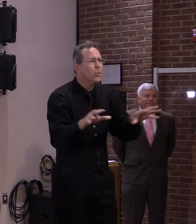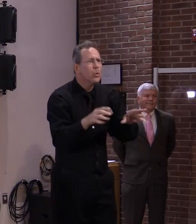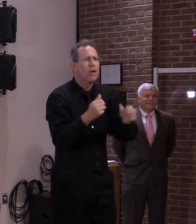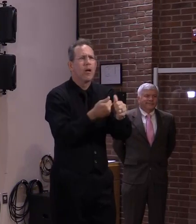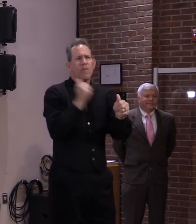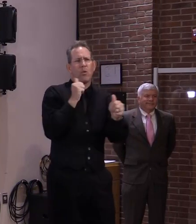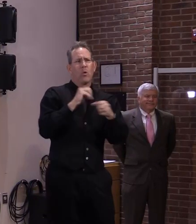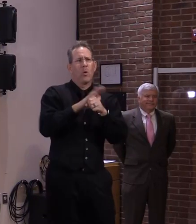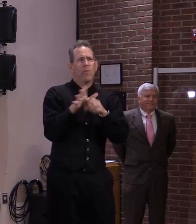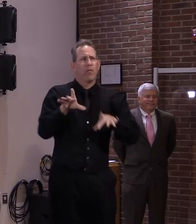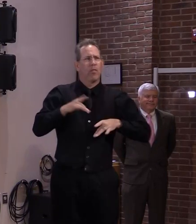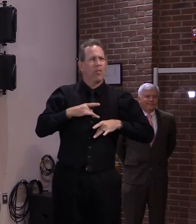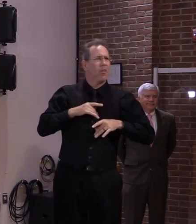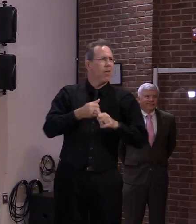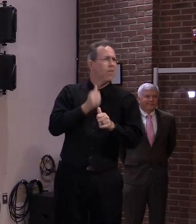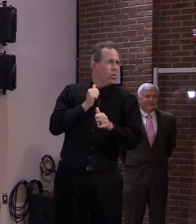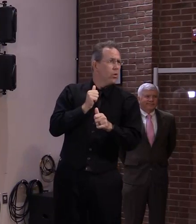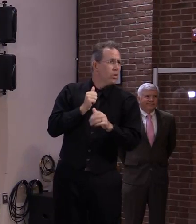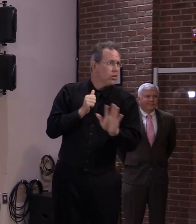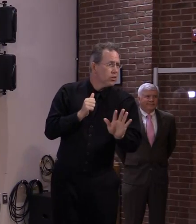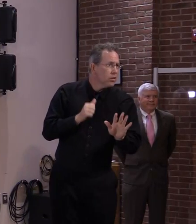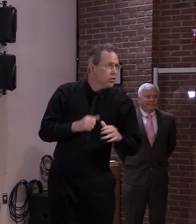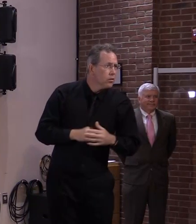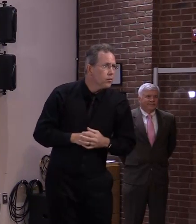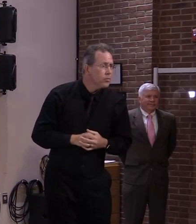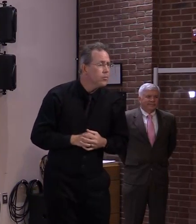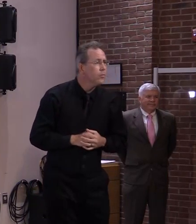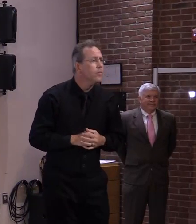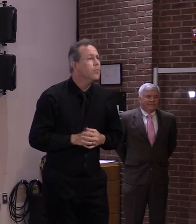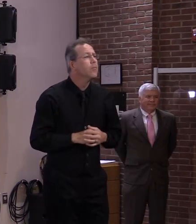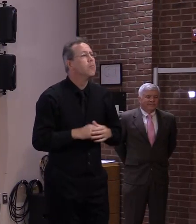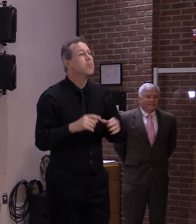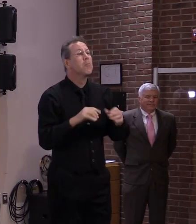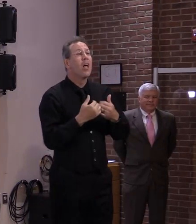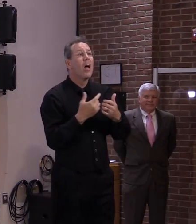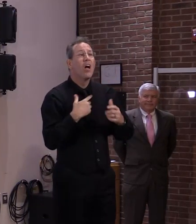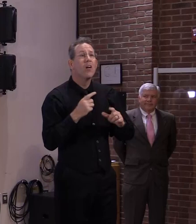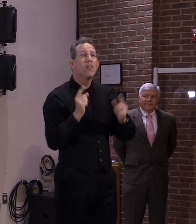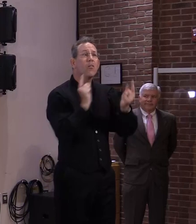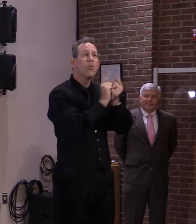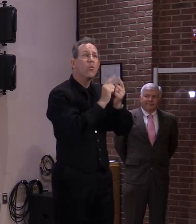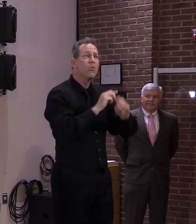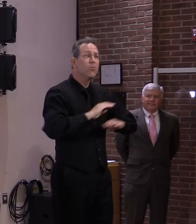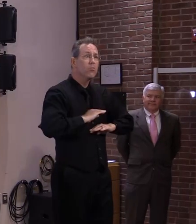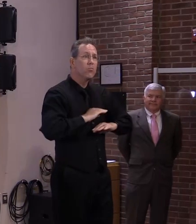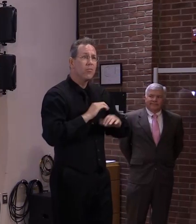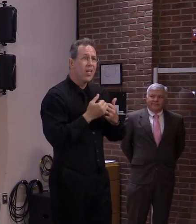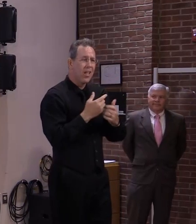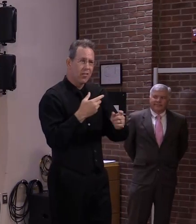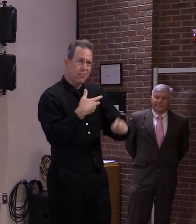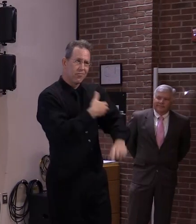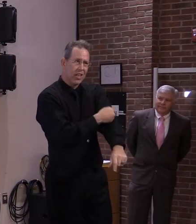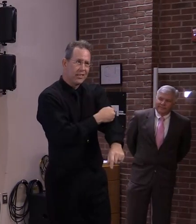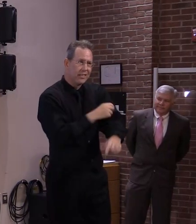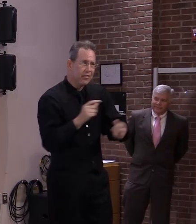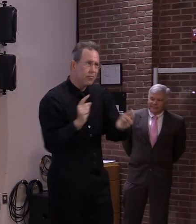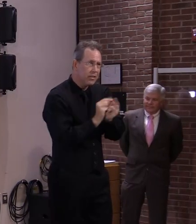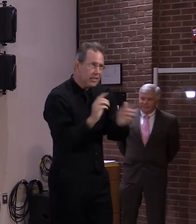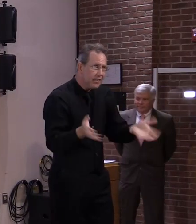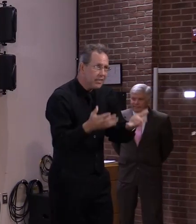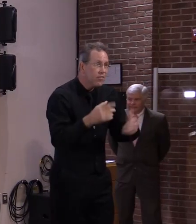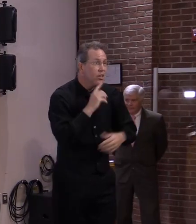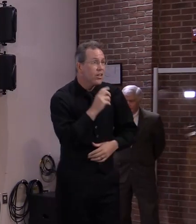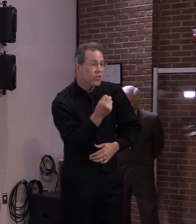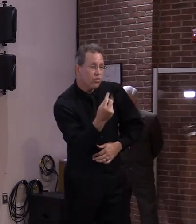So let's get to it. Meeting our goal of getting vaccine into the arms of 80% of everyone age 12 and over is deeply